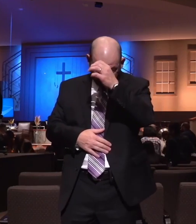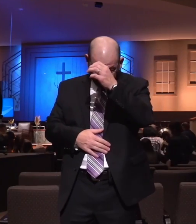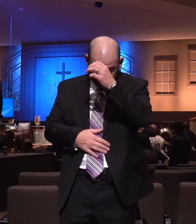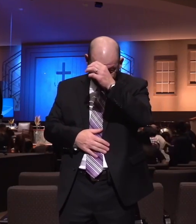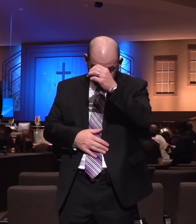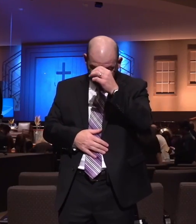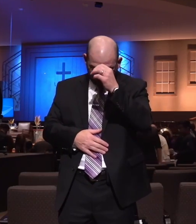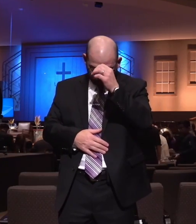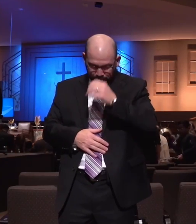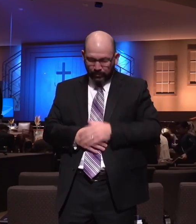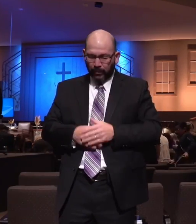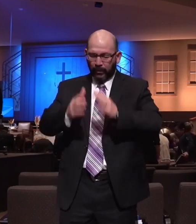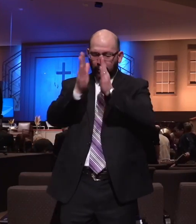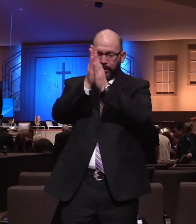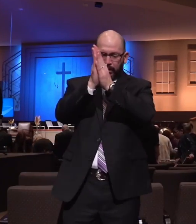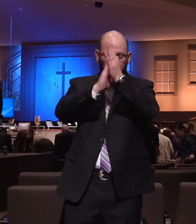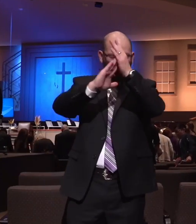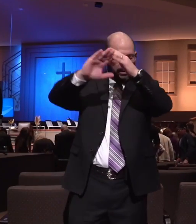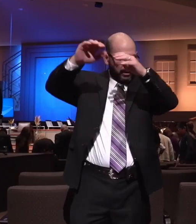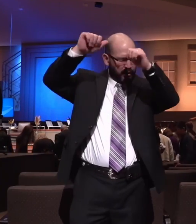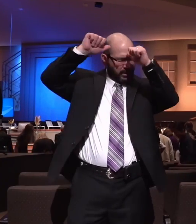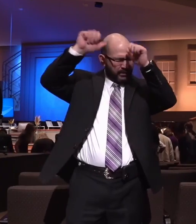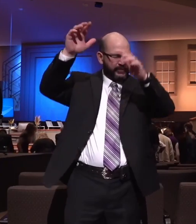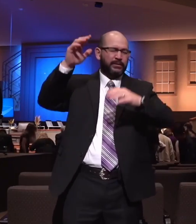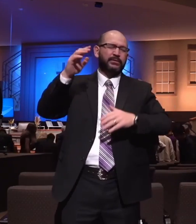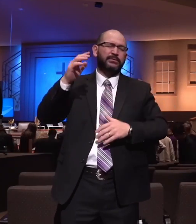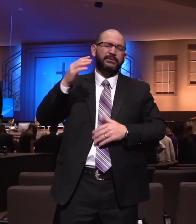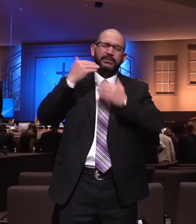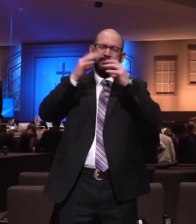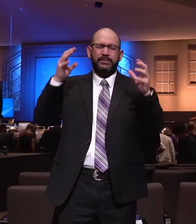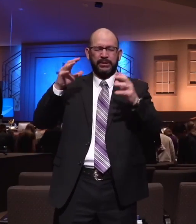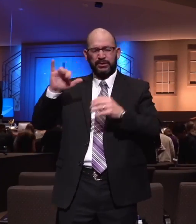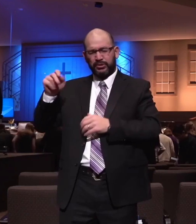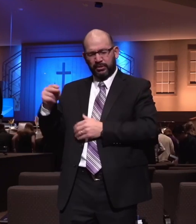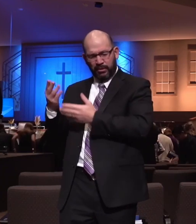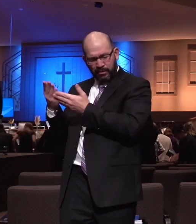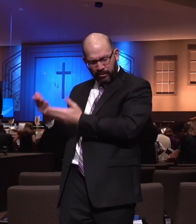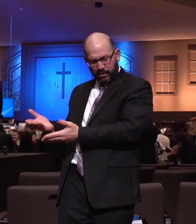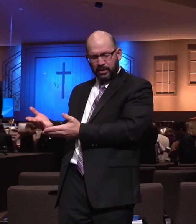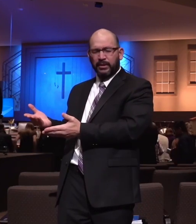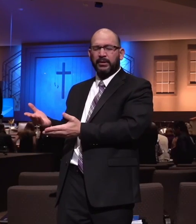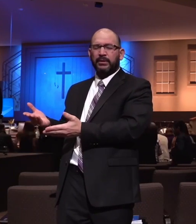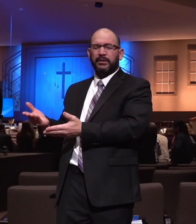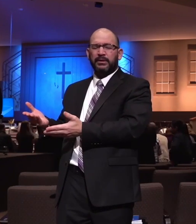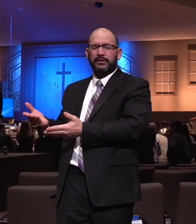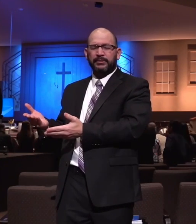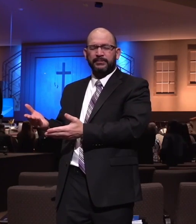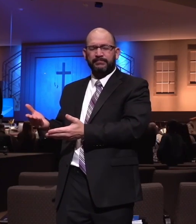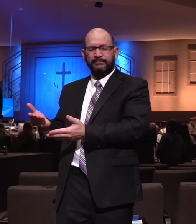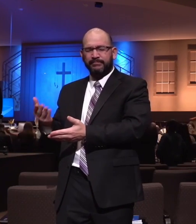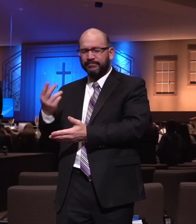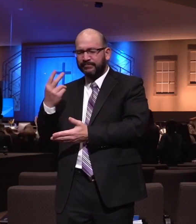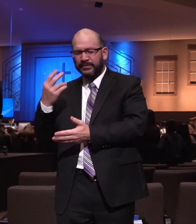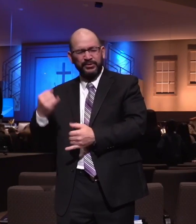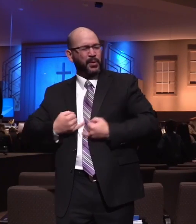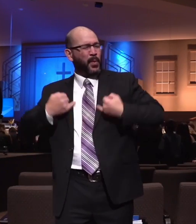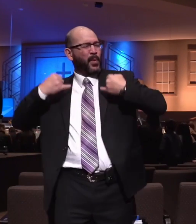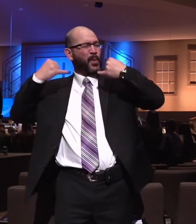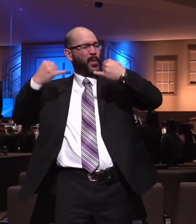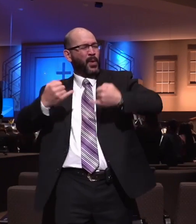Father, we thank you tonight that the elder, the apostle John, could greatly rejoice because he had seen